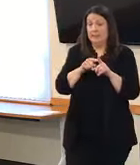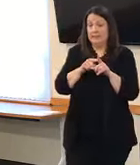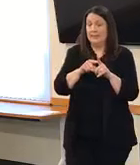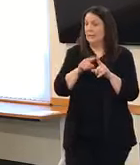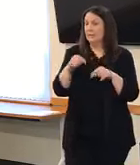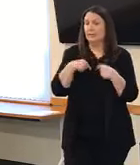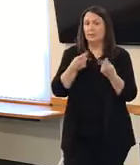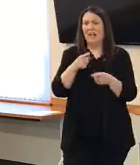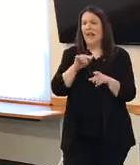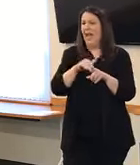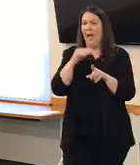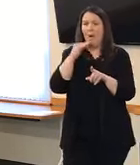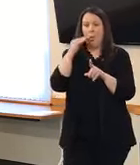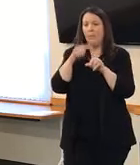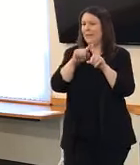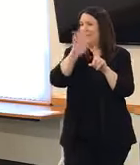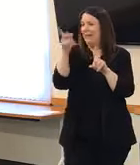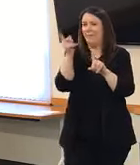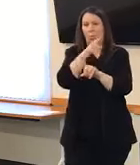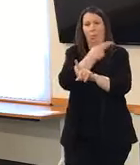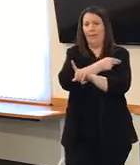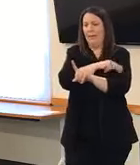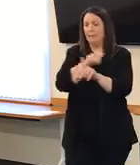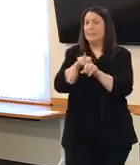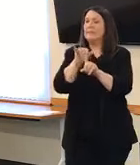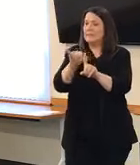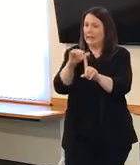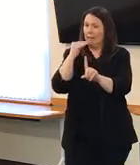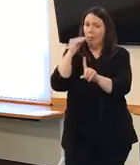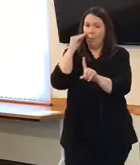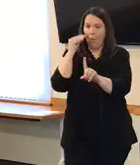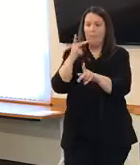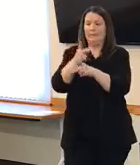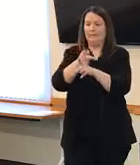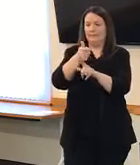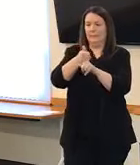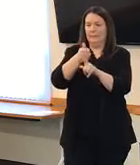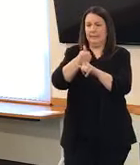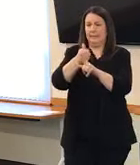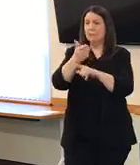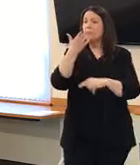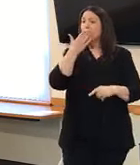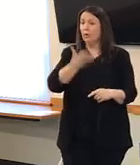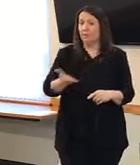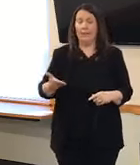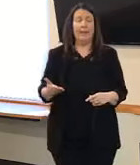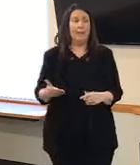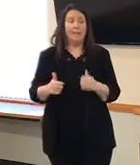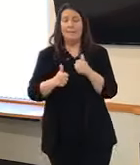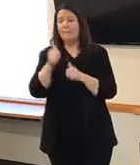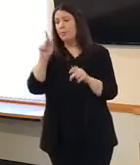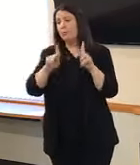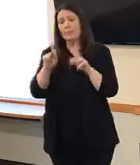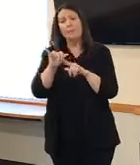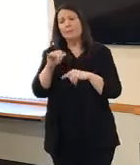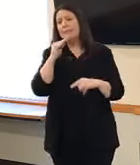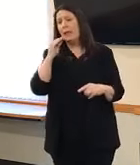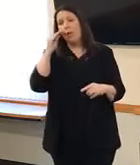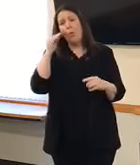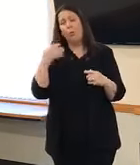been at home. They were never hospitalized. So that was, you know, a good thing. And most of our cases are at home recovering.